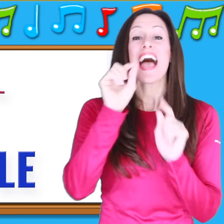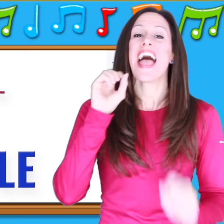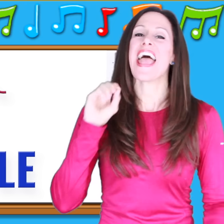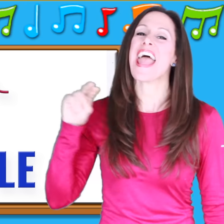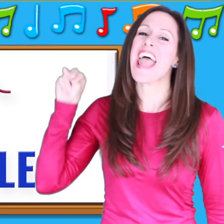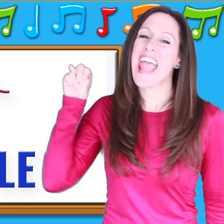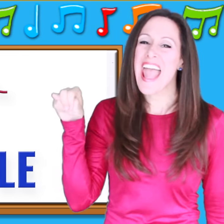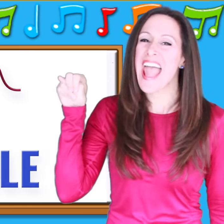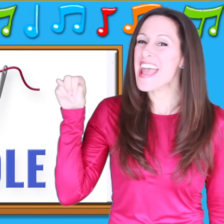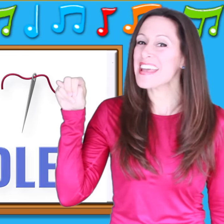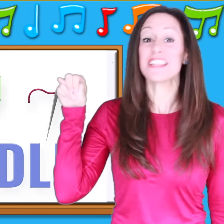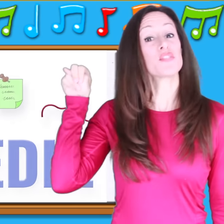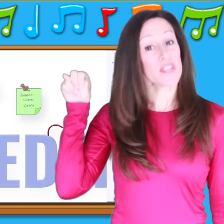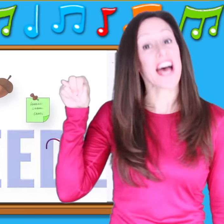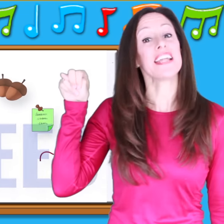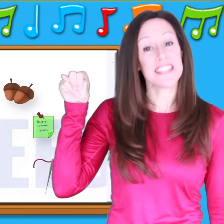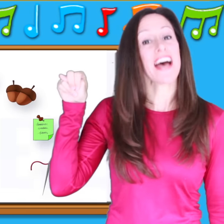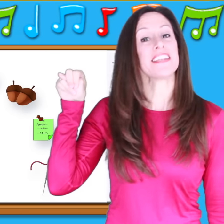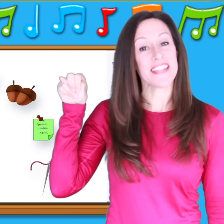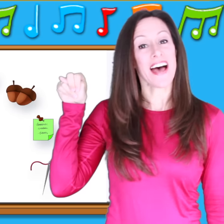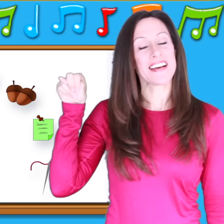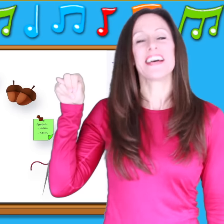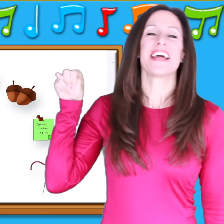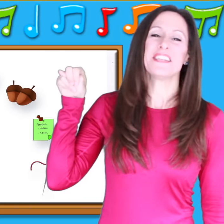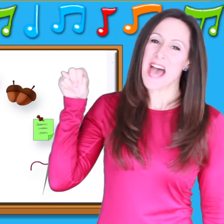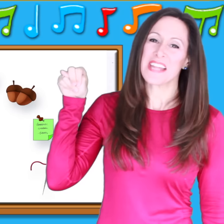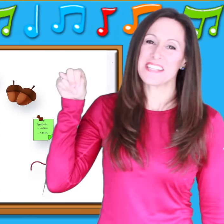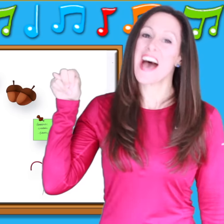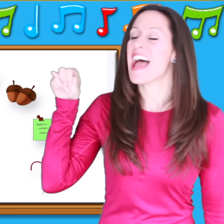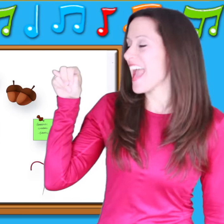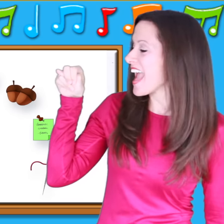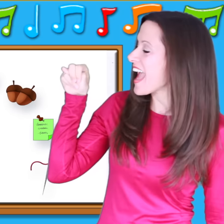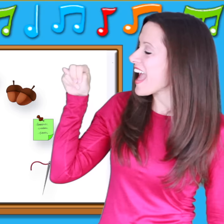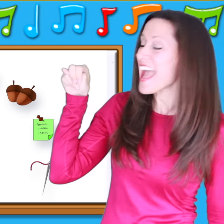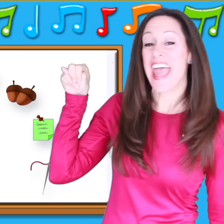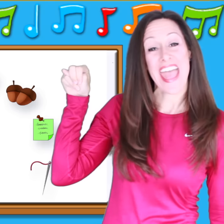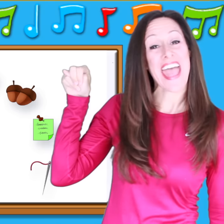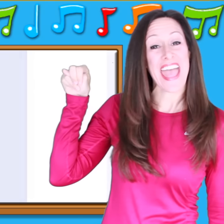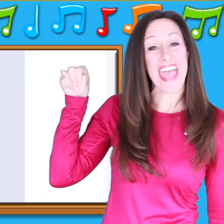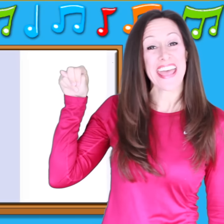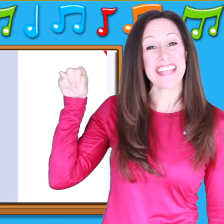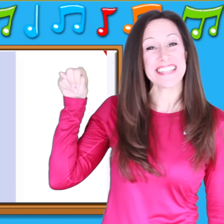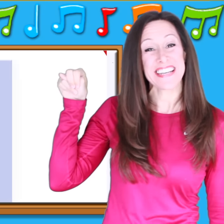N is for n-n-n-n, n-n-n, n-n.